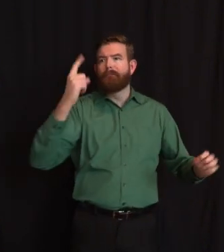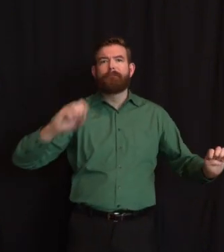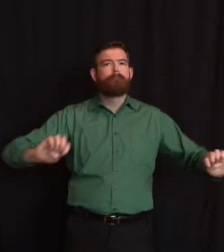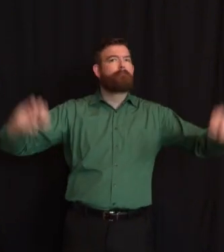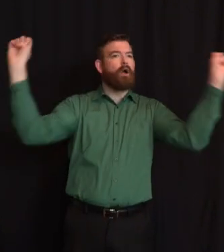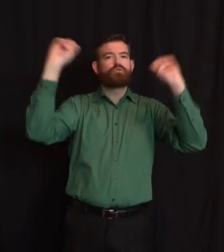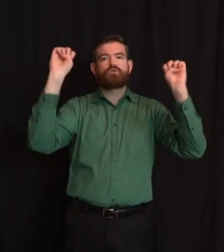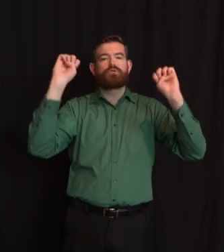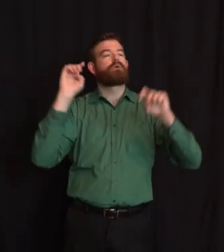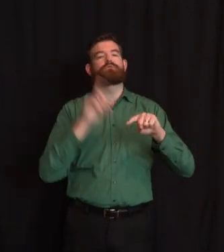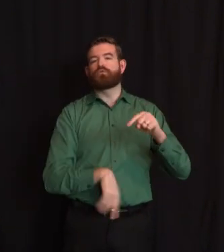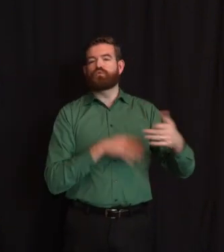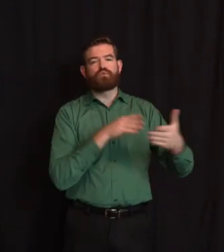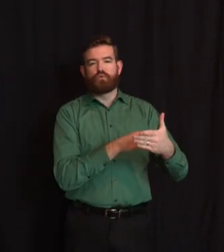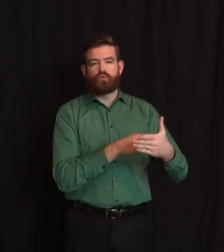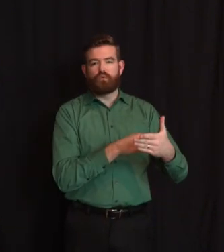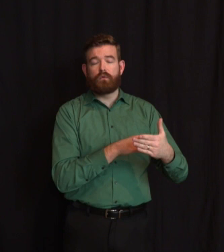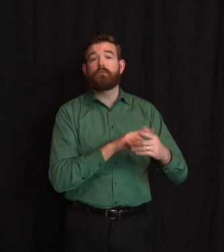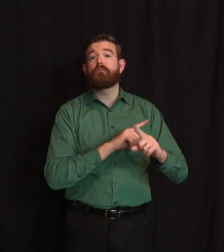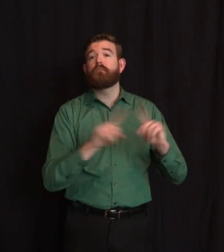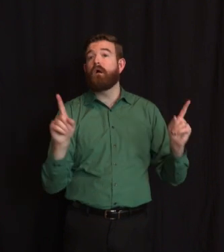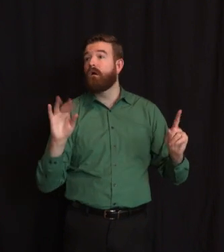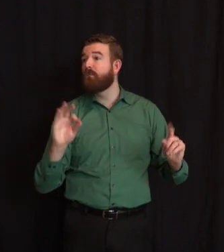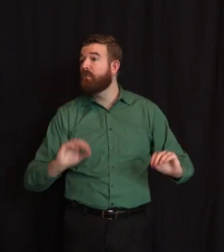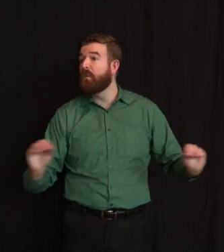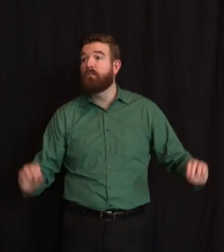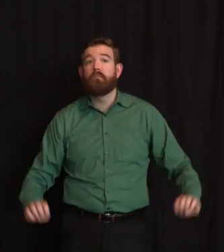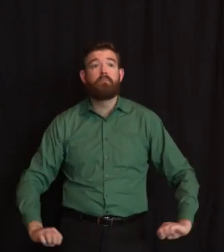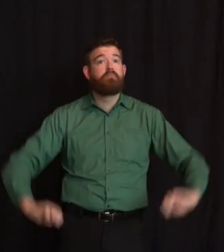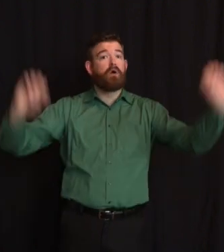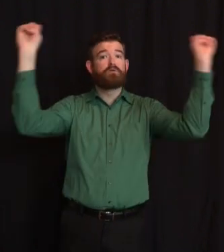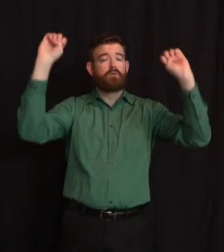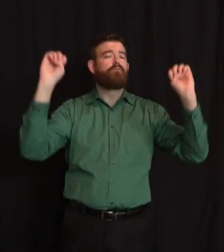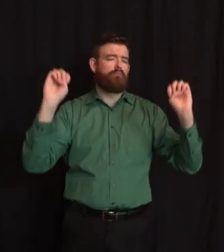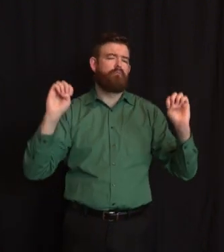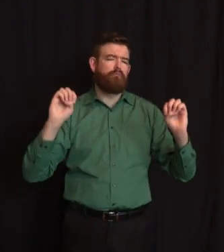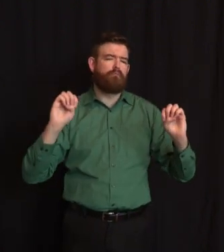some way, and then it will be adjudicated in the courts. Am I right, counselor?